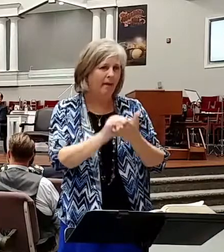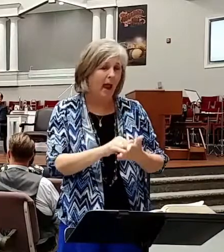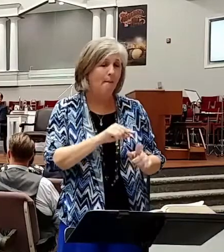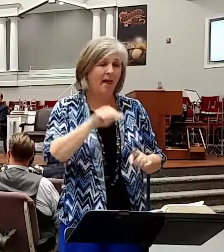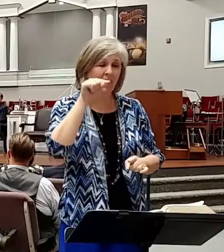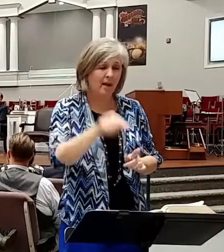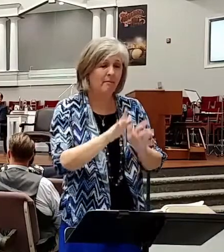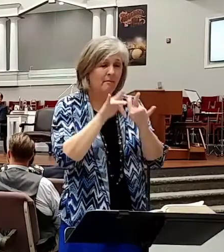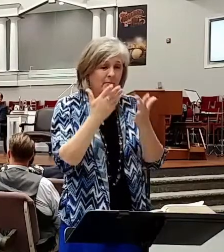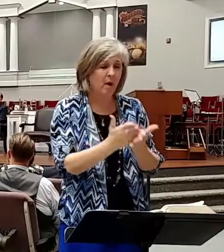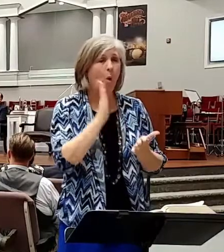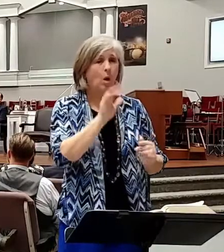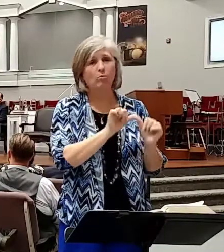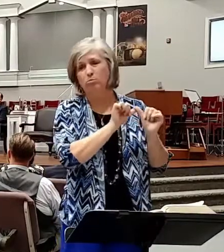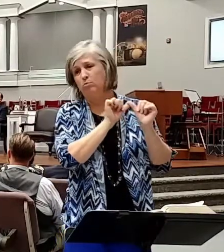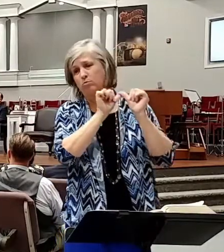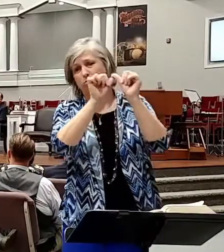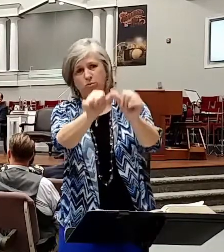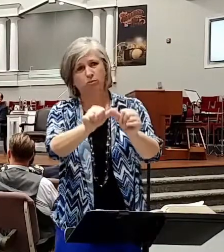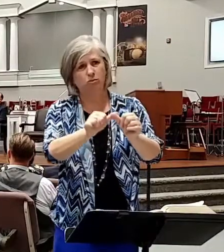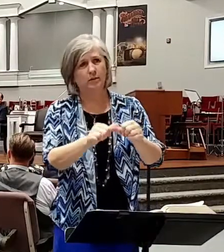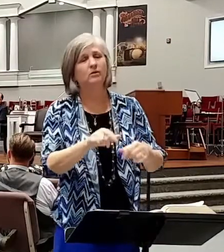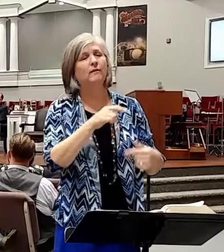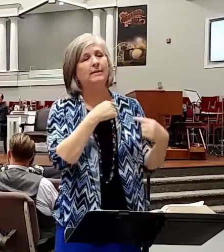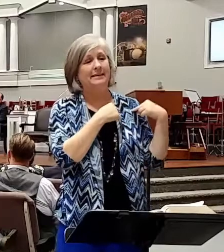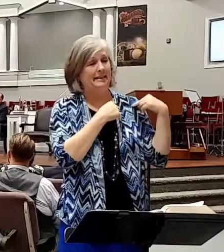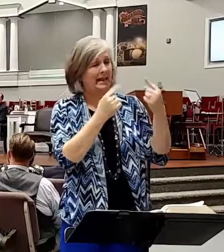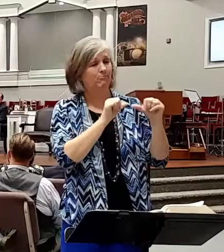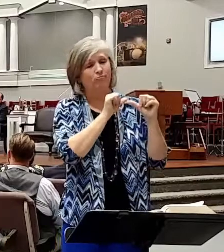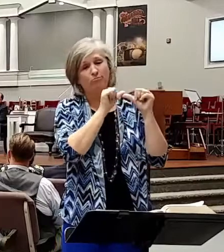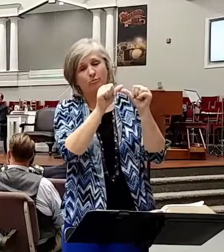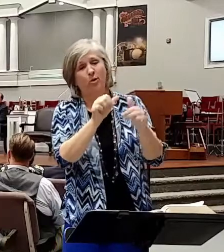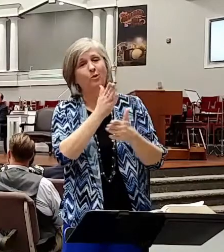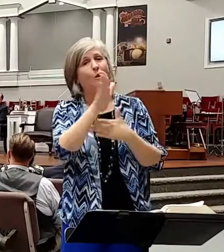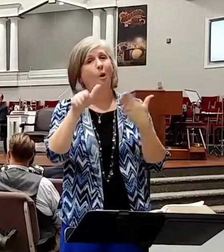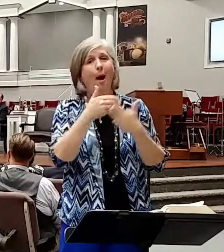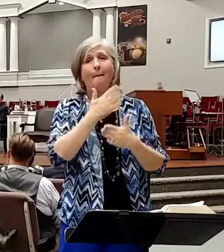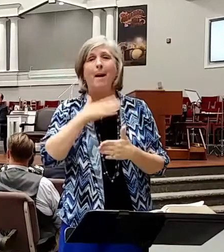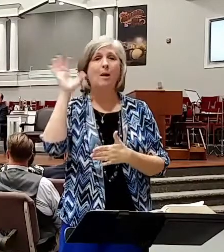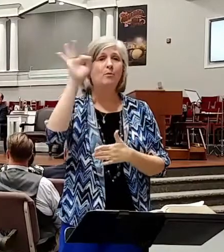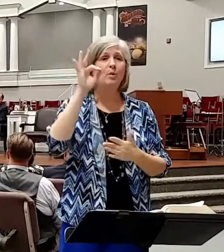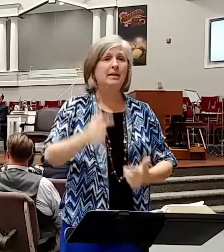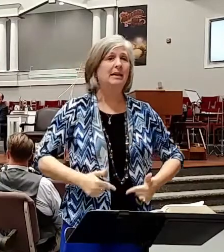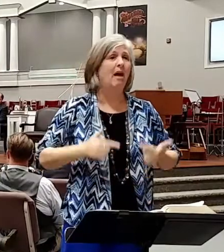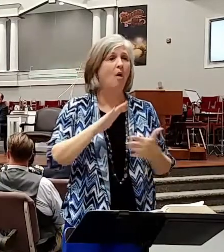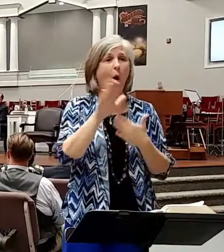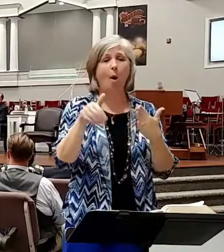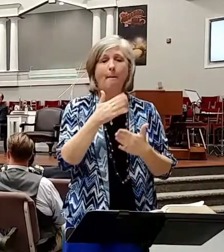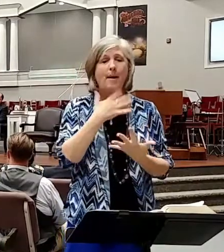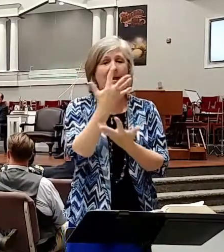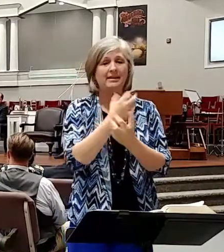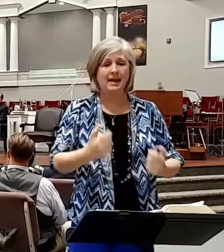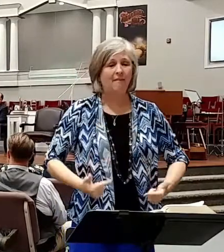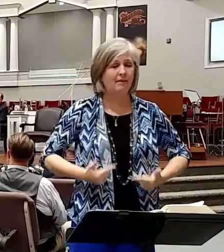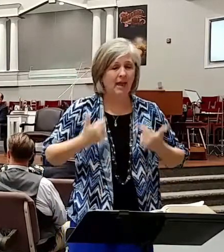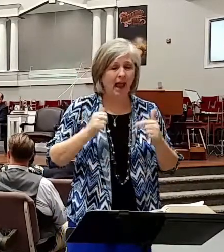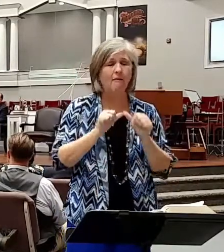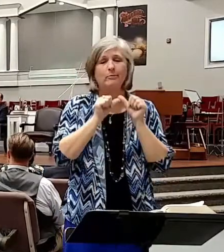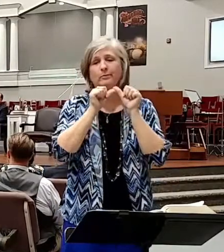will endure. It has endured all of my preaching life, all of my saved life. It has endured all of my natural life